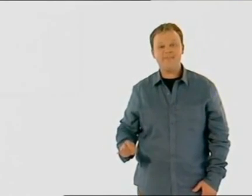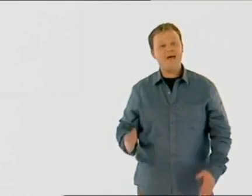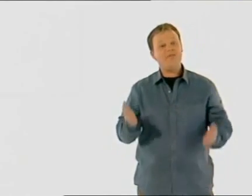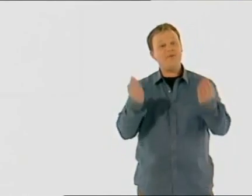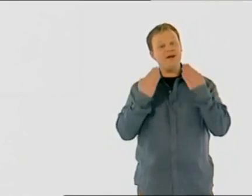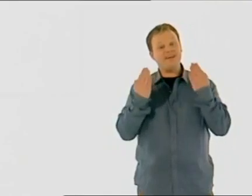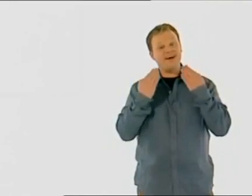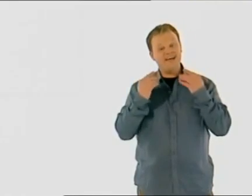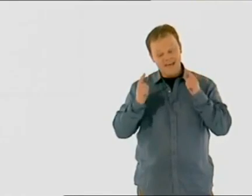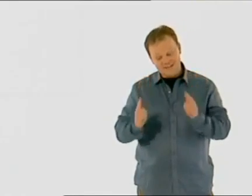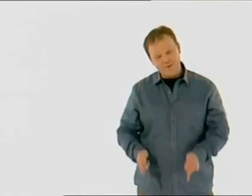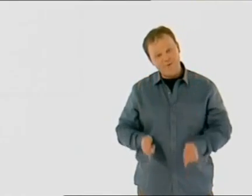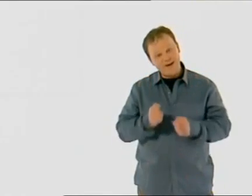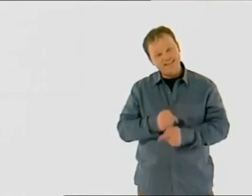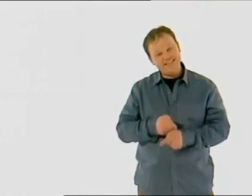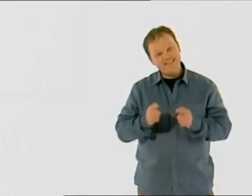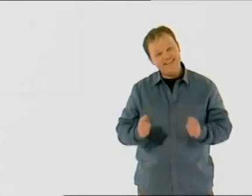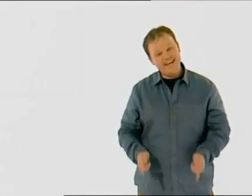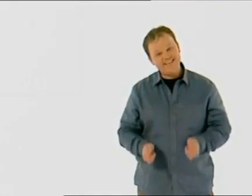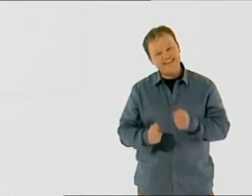The weather is always changing.